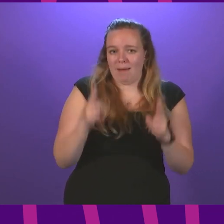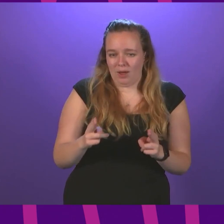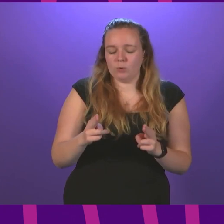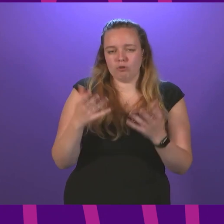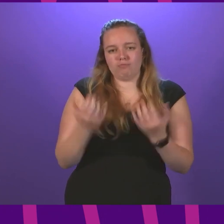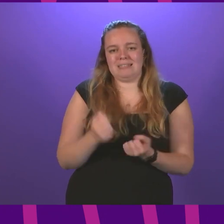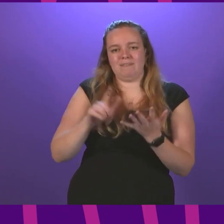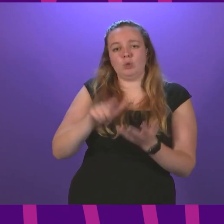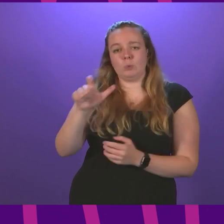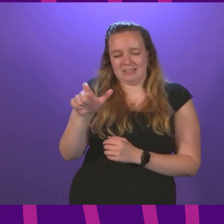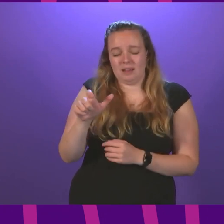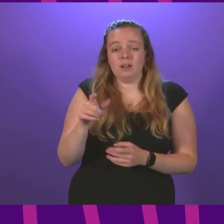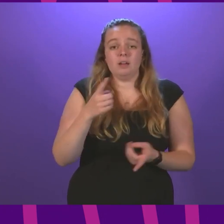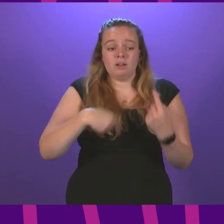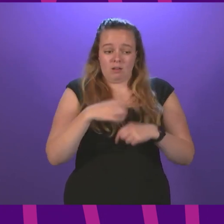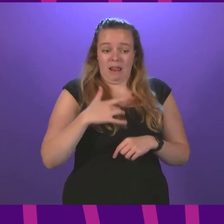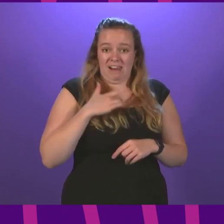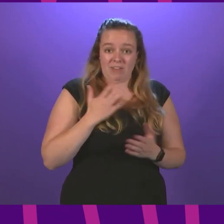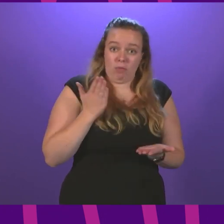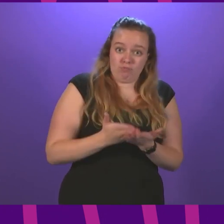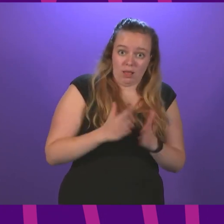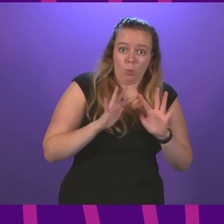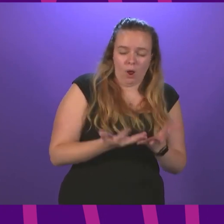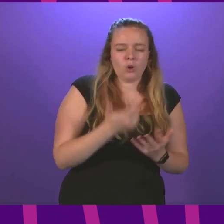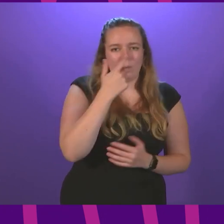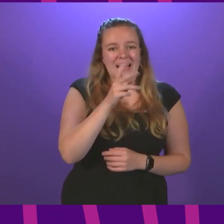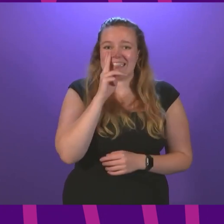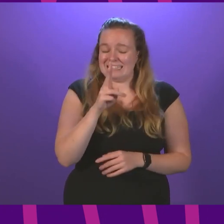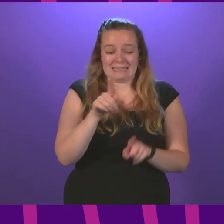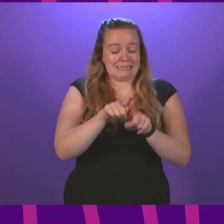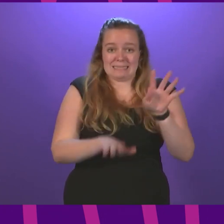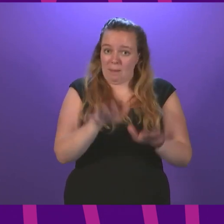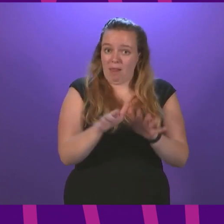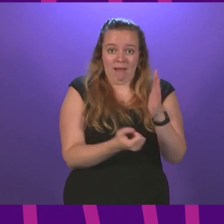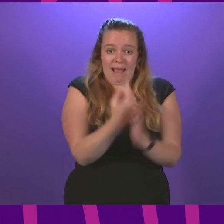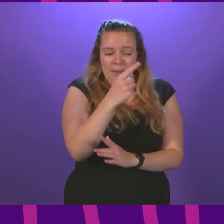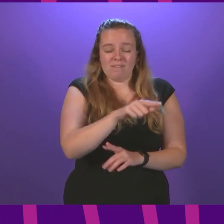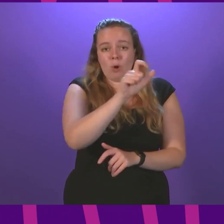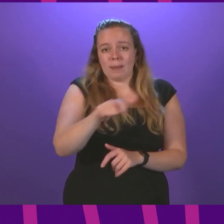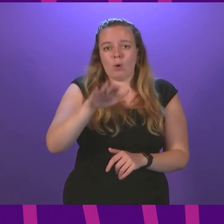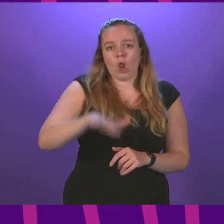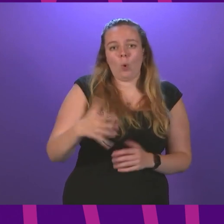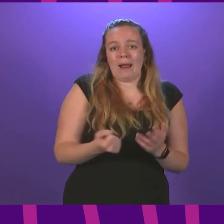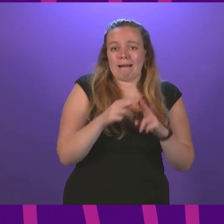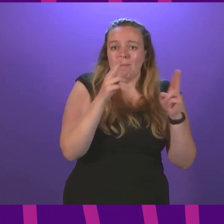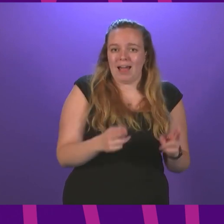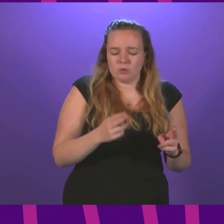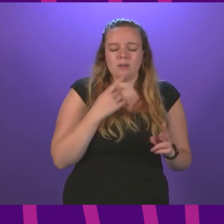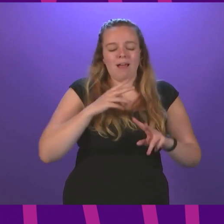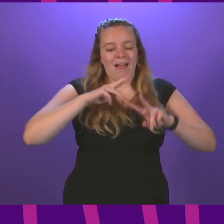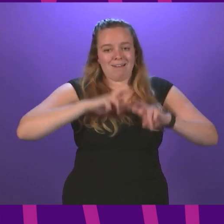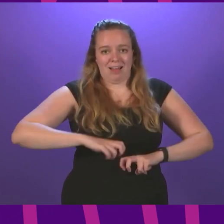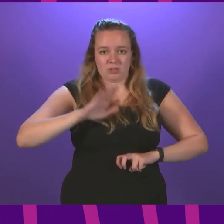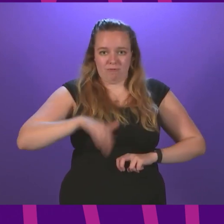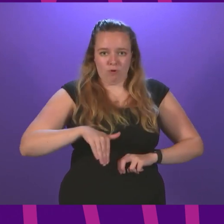universal credit. For those of us living in the real world, we can see a similar storm coming for people on low-income households. Analysis by